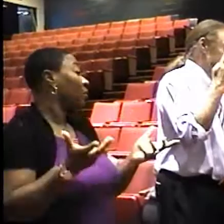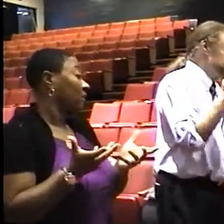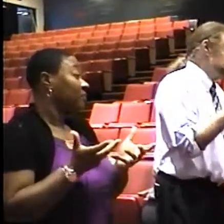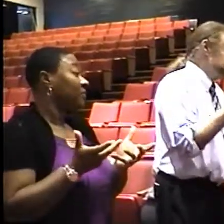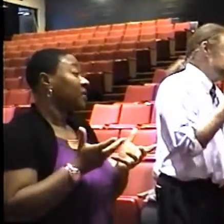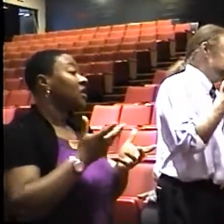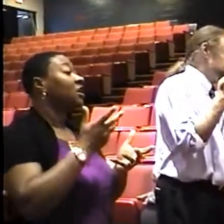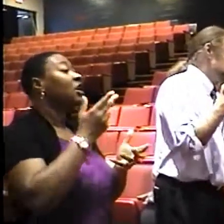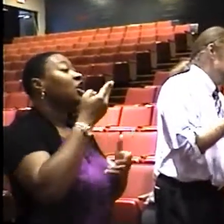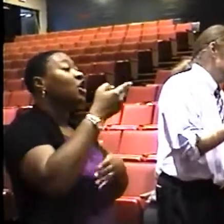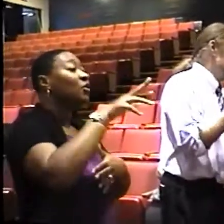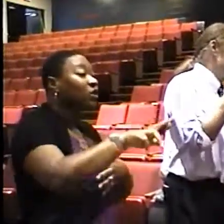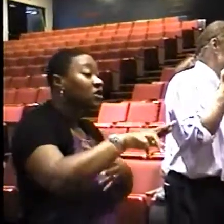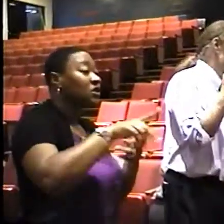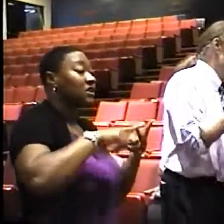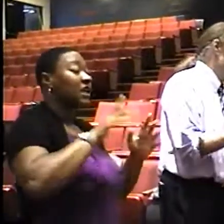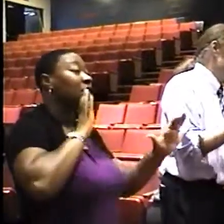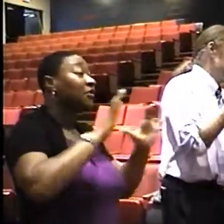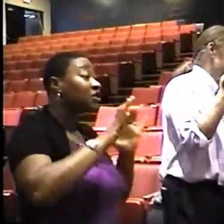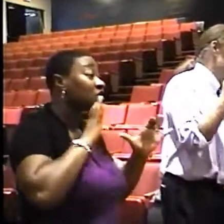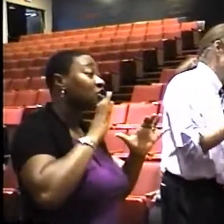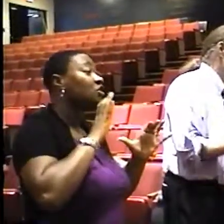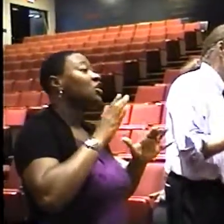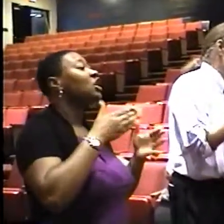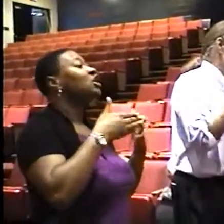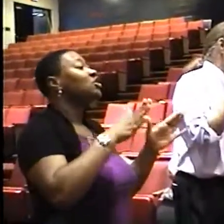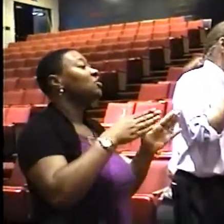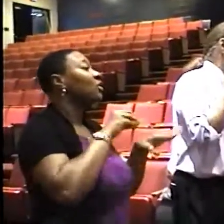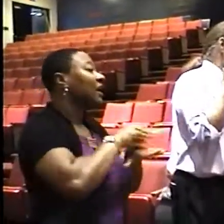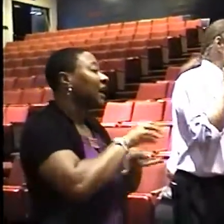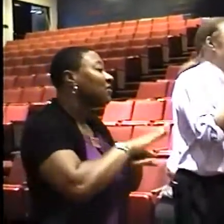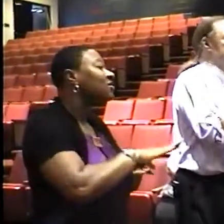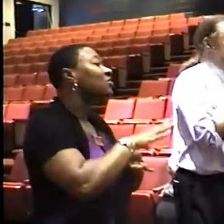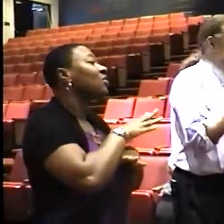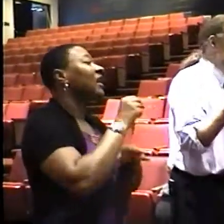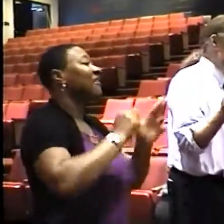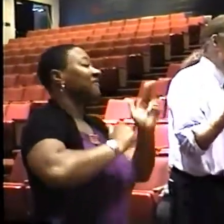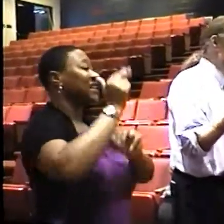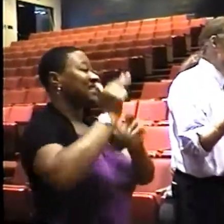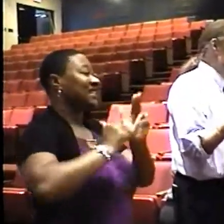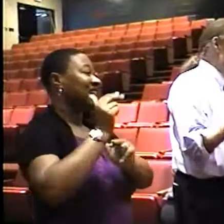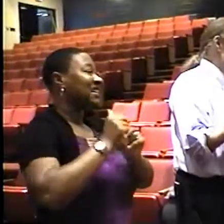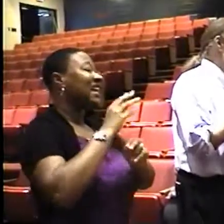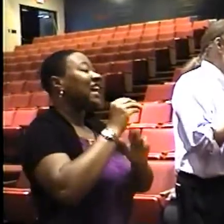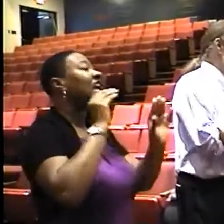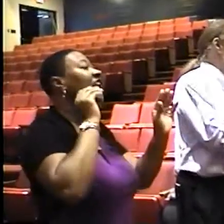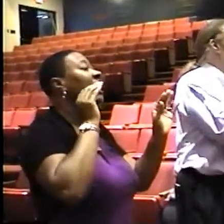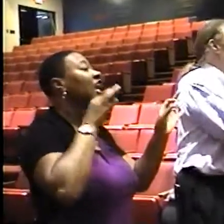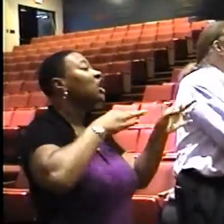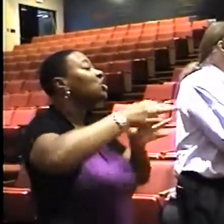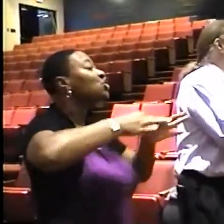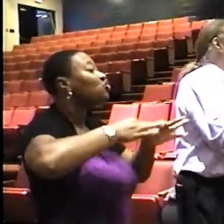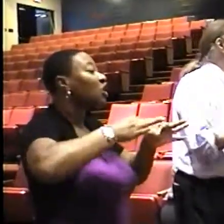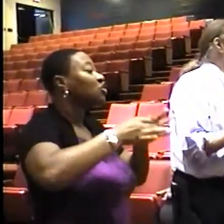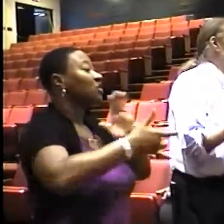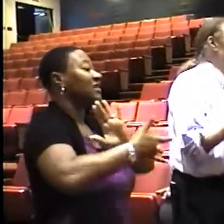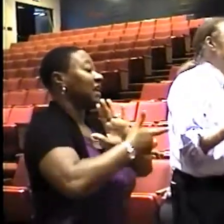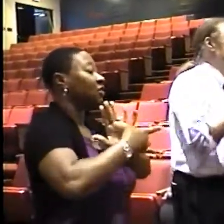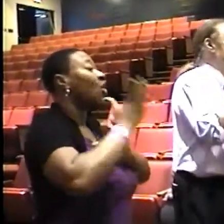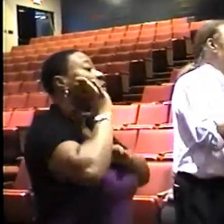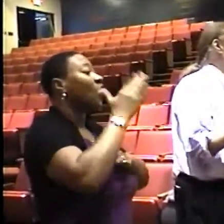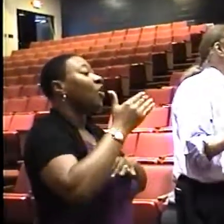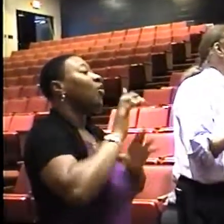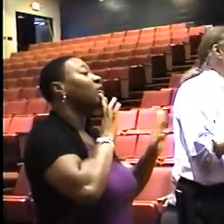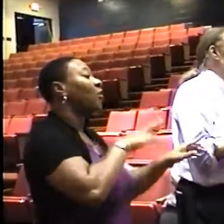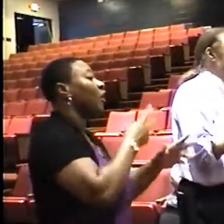human resources, communications, general counsel, facilities, and instructional technology will have dual reports,